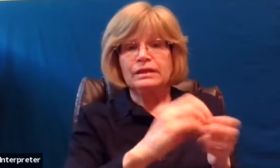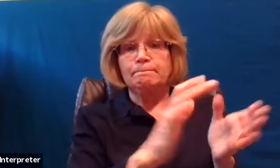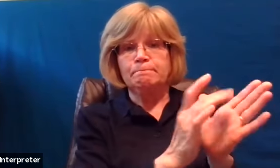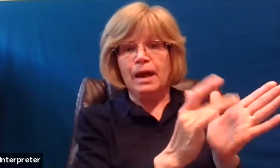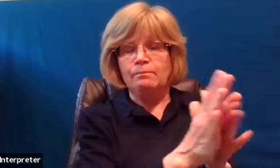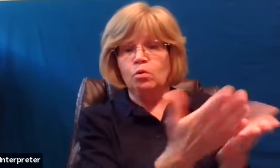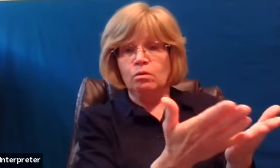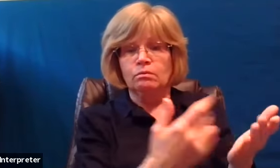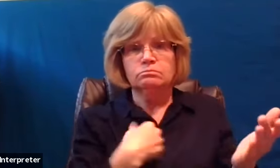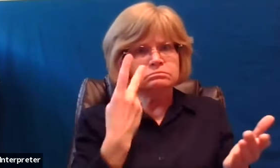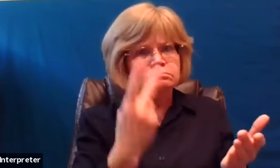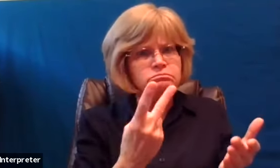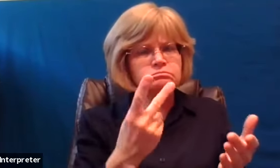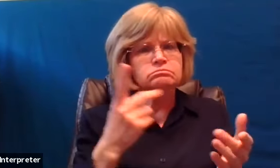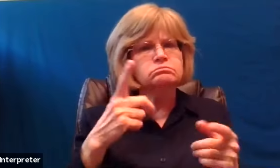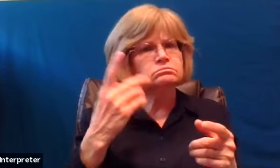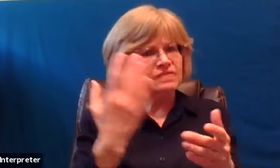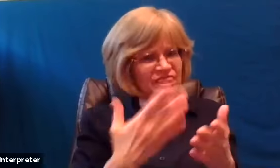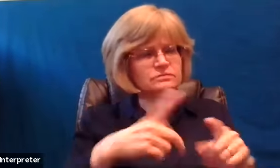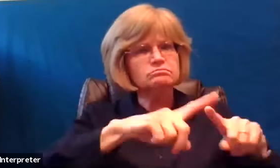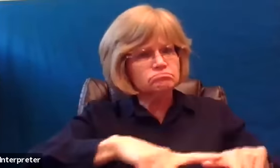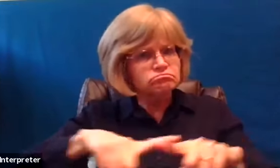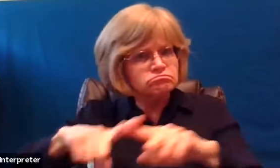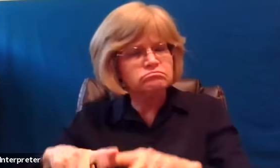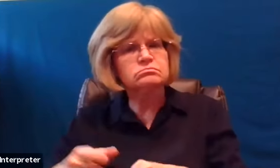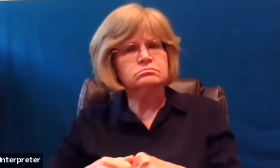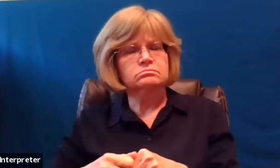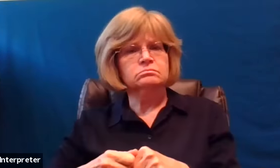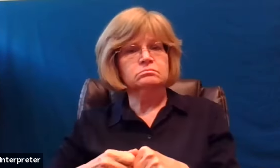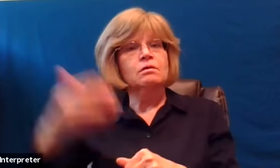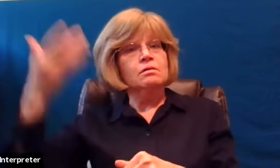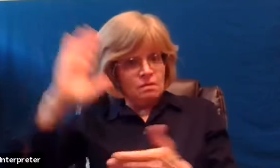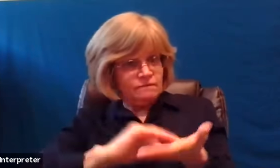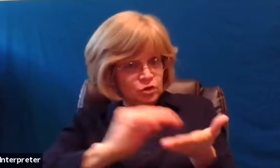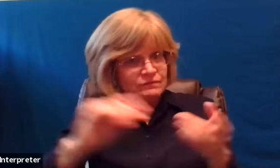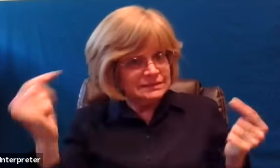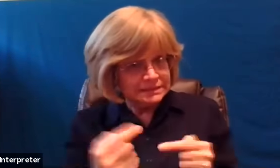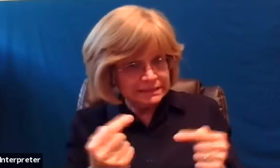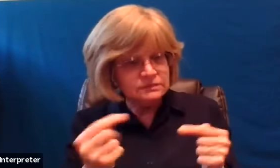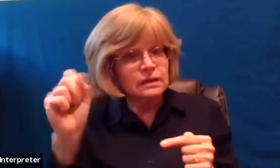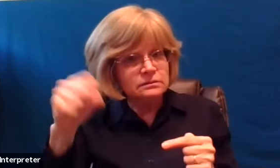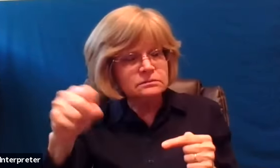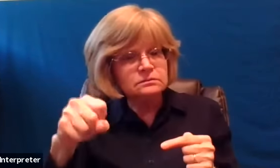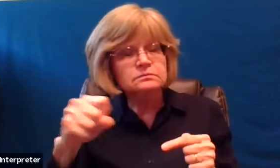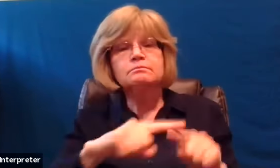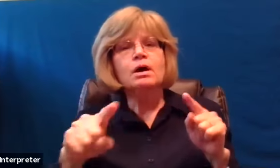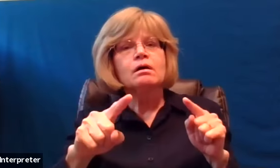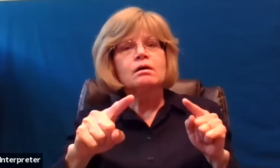forgives everyone's sin all right but forgiving sin from then on depends on